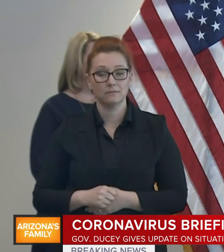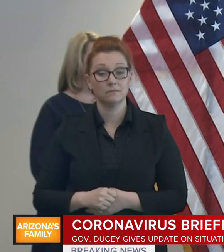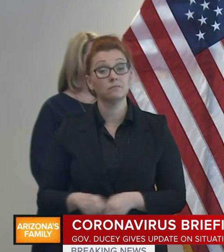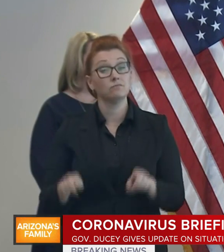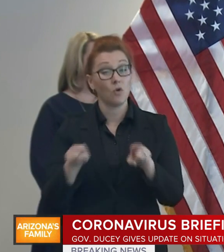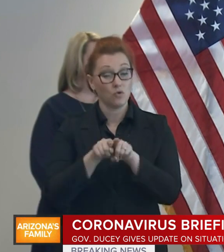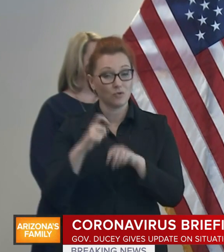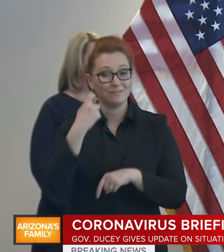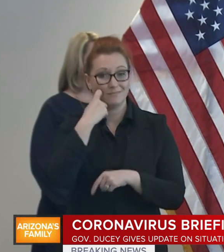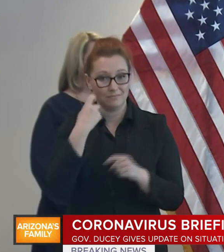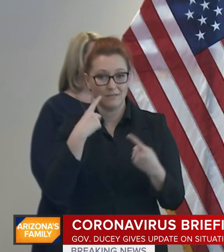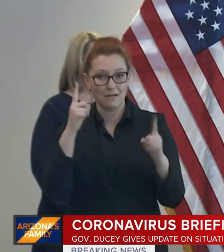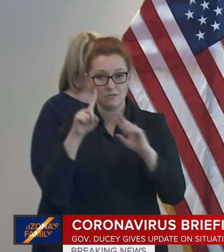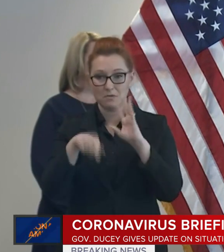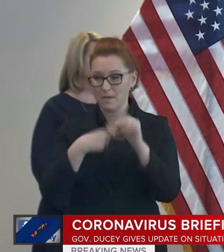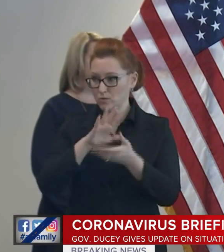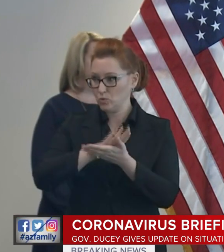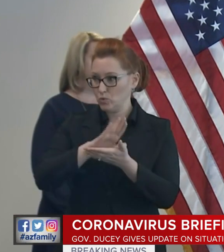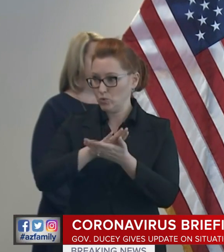an announcement on our schools.